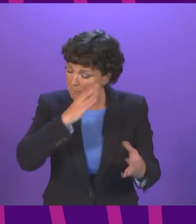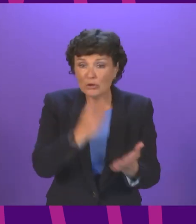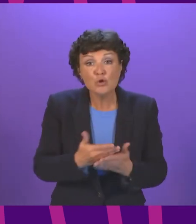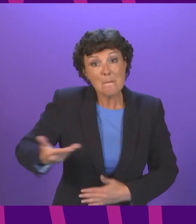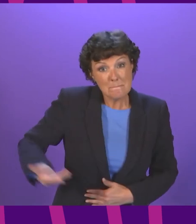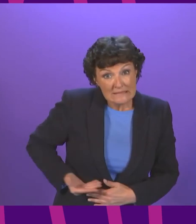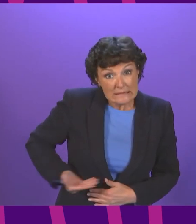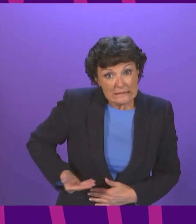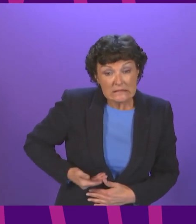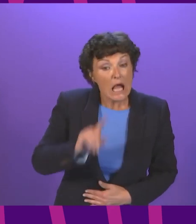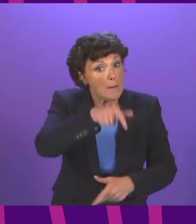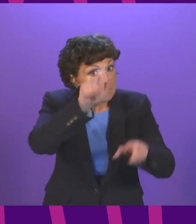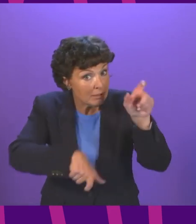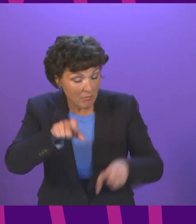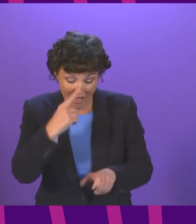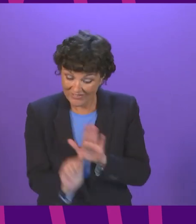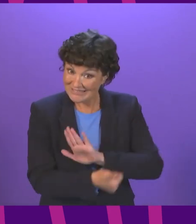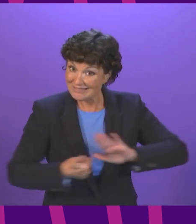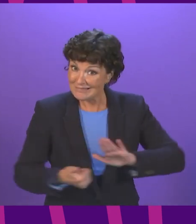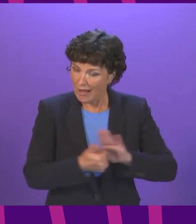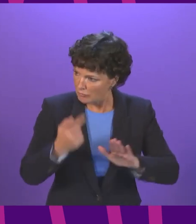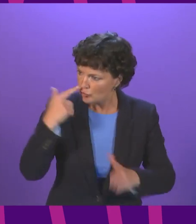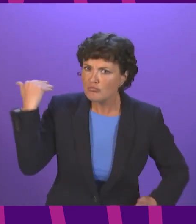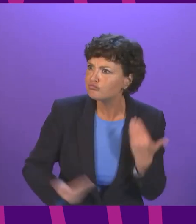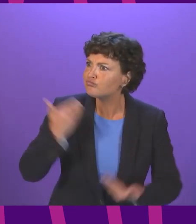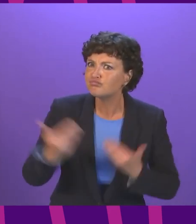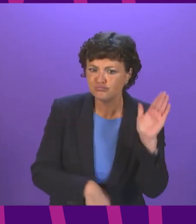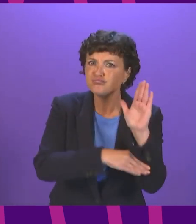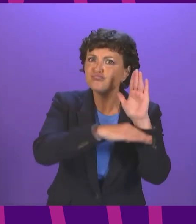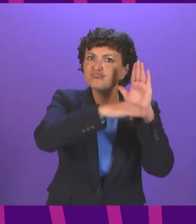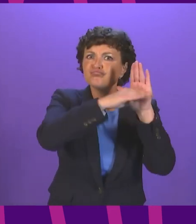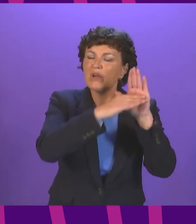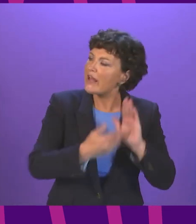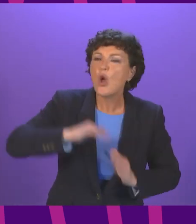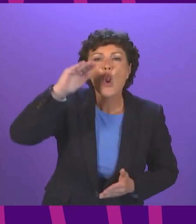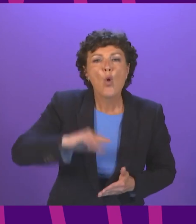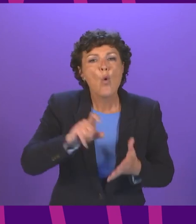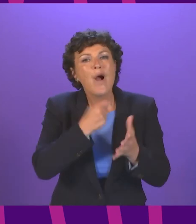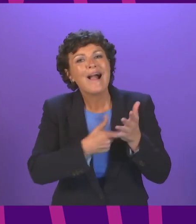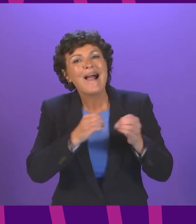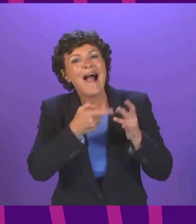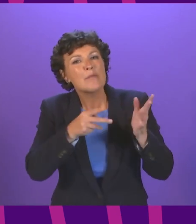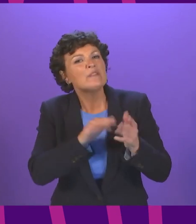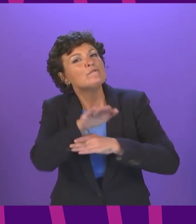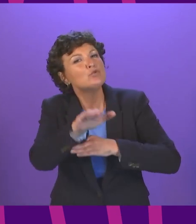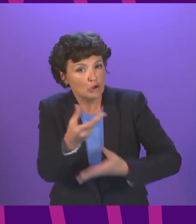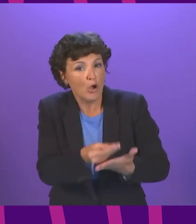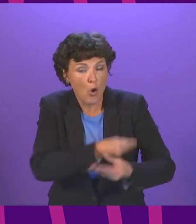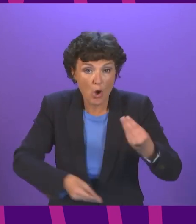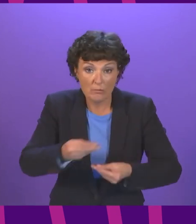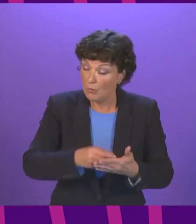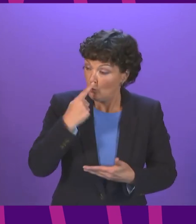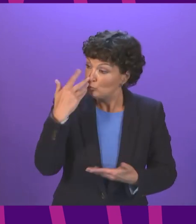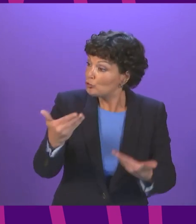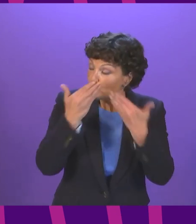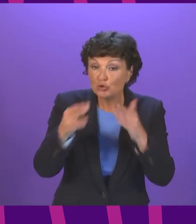people the skills to succeed in the low-carbon economy of the future We will show global leadership in tackling the climate crisis